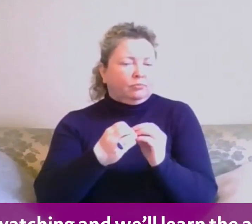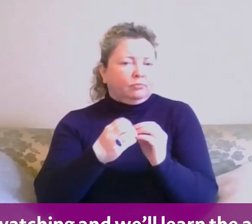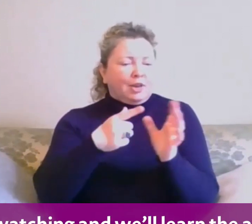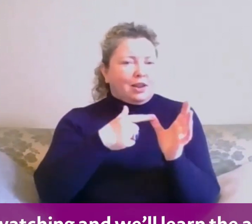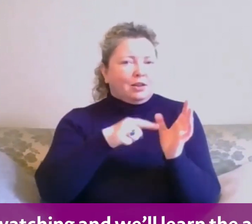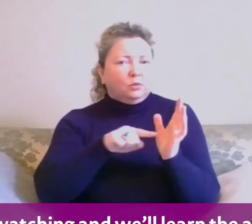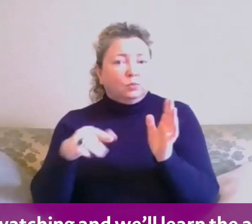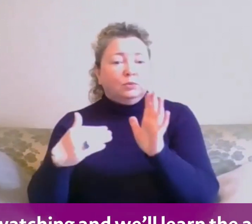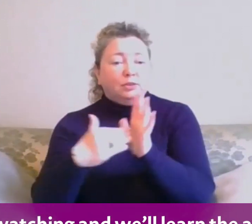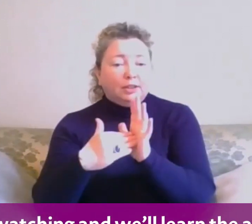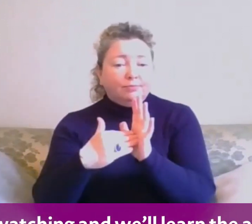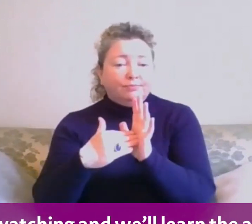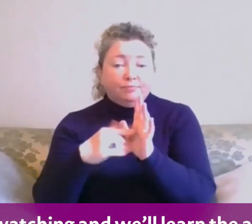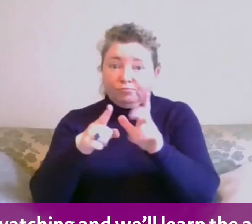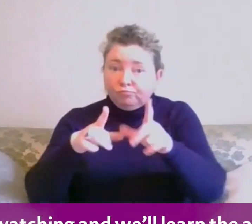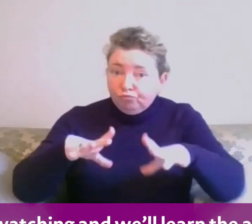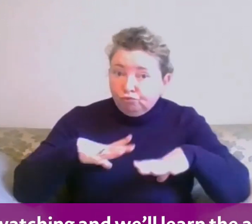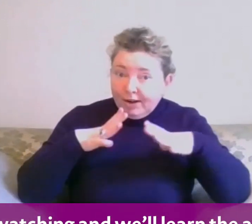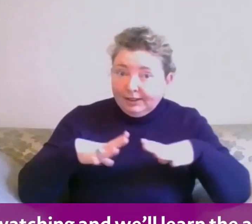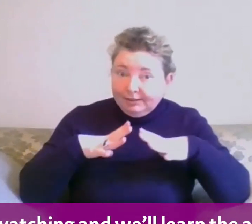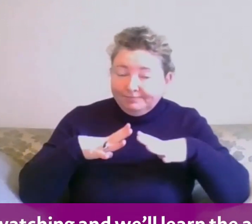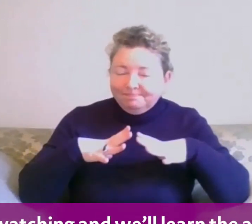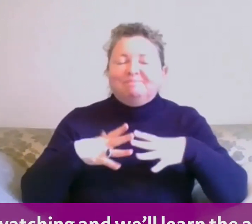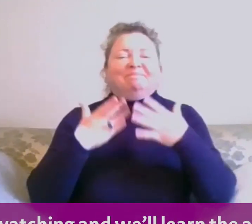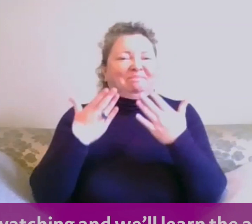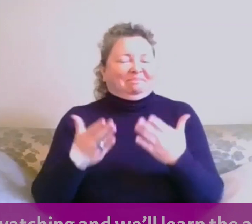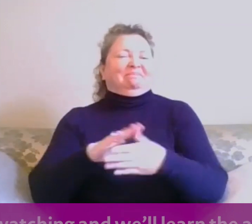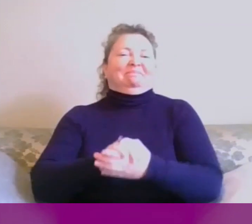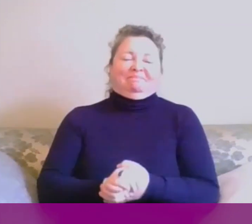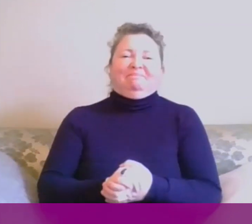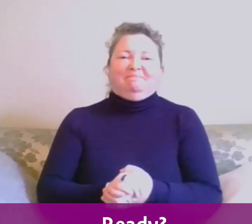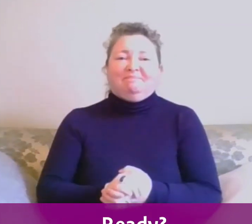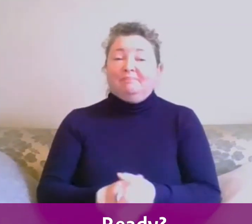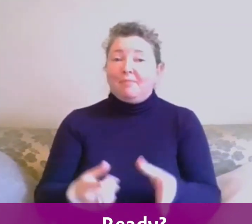Keep watching, and we'll learn the alphabet. Ready?